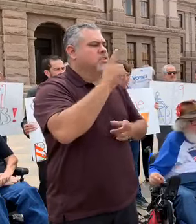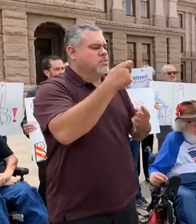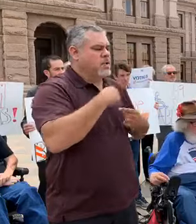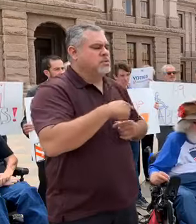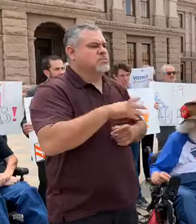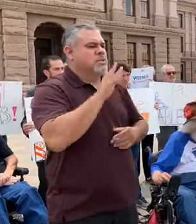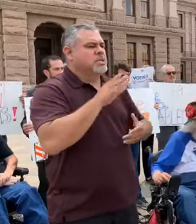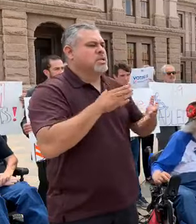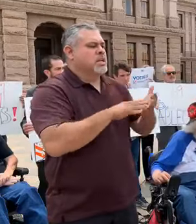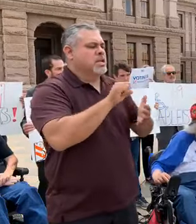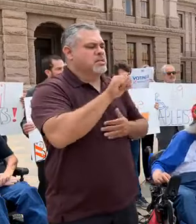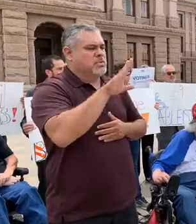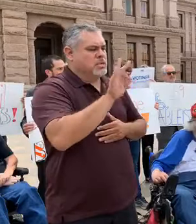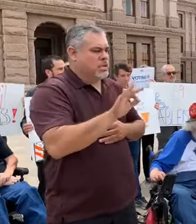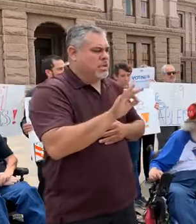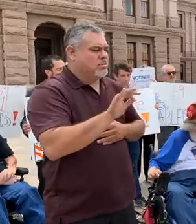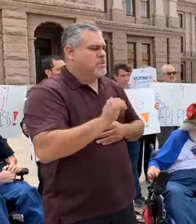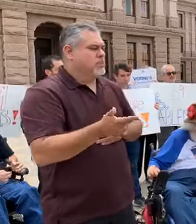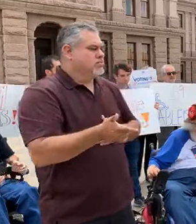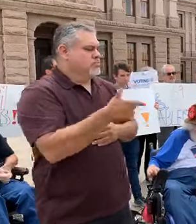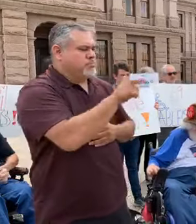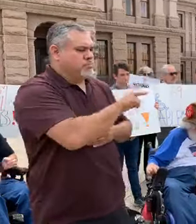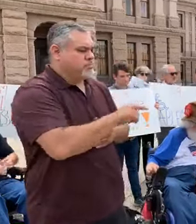you very much. I'll turn it back to Zennine.